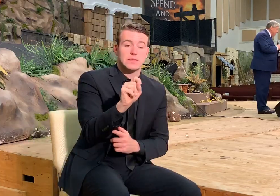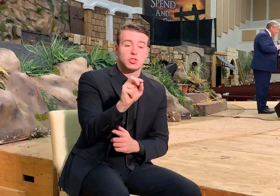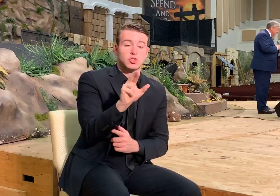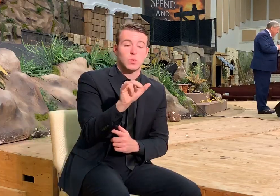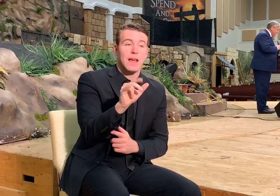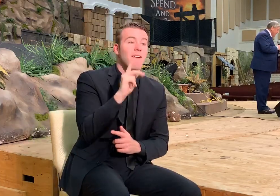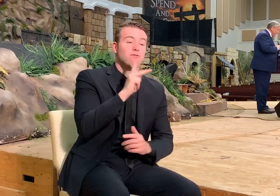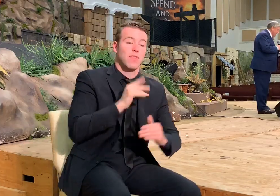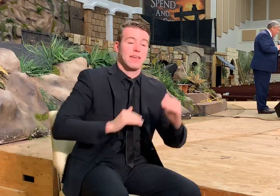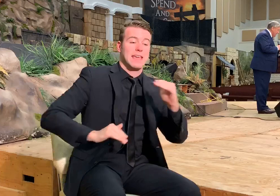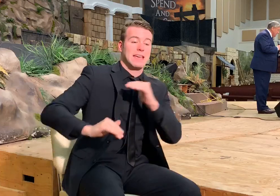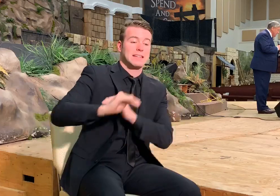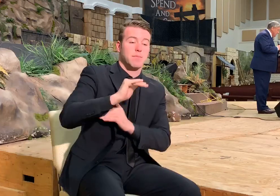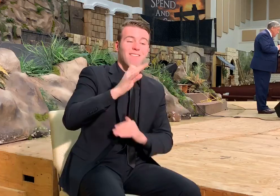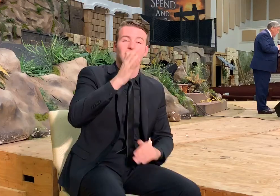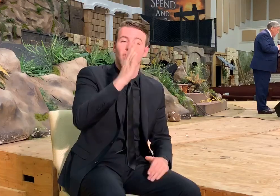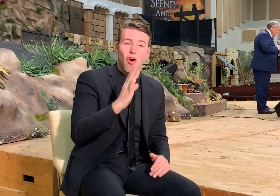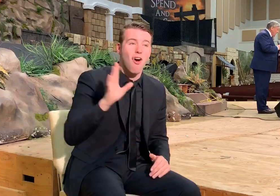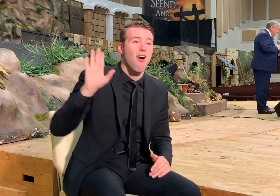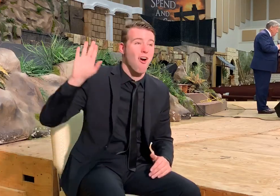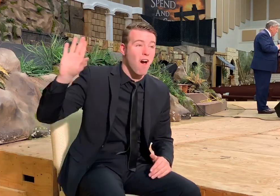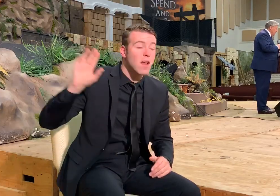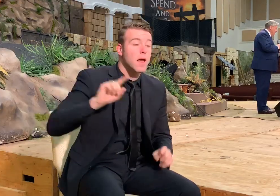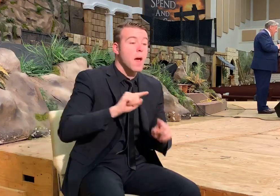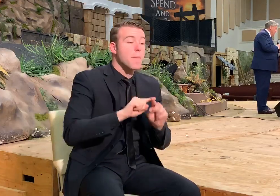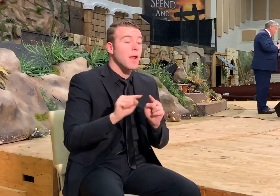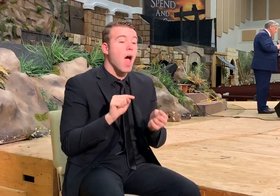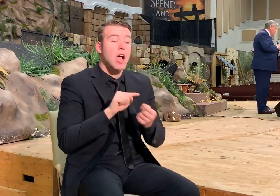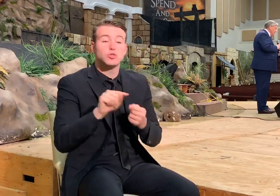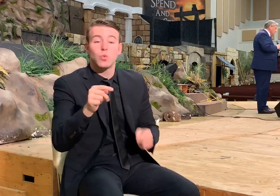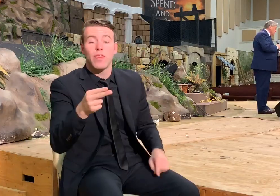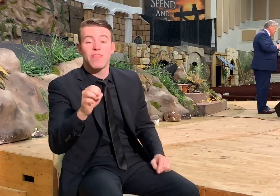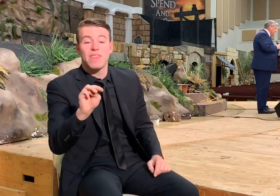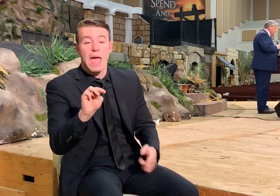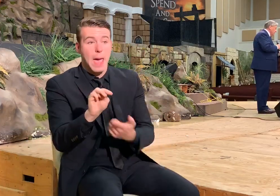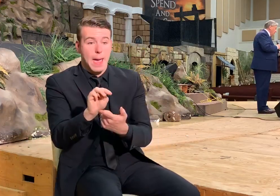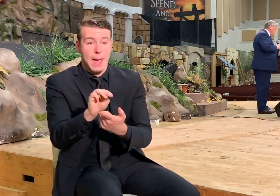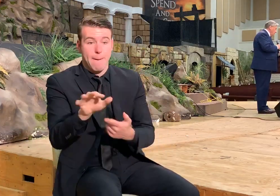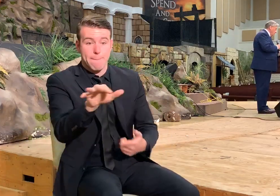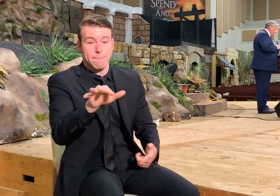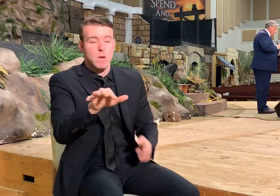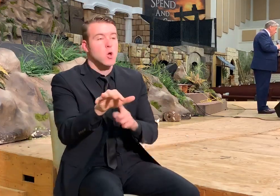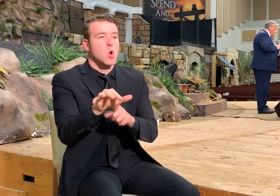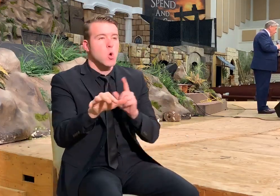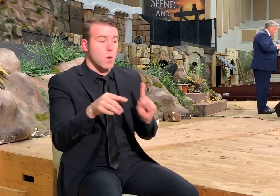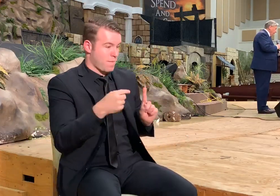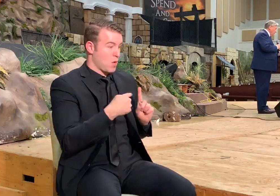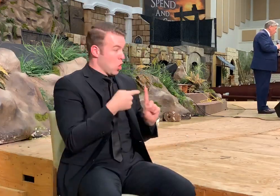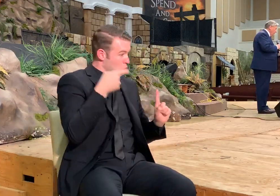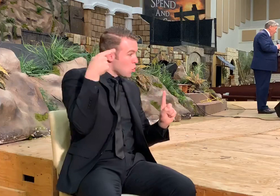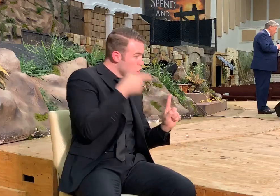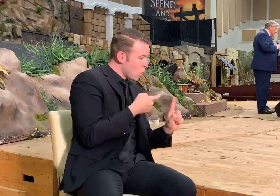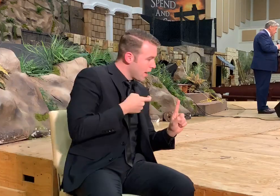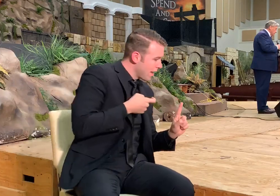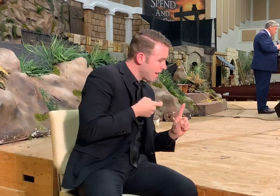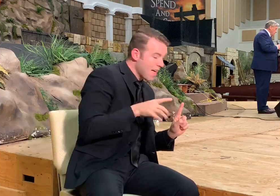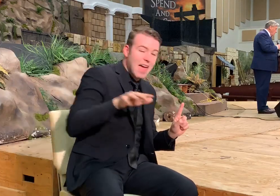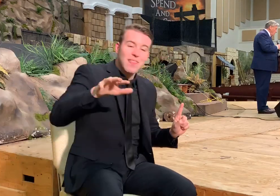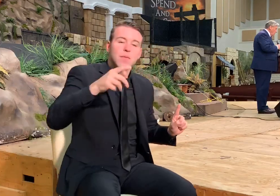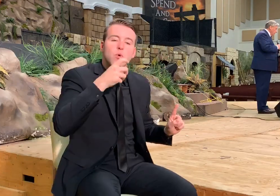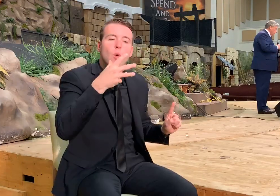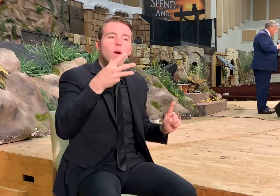of God. But unto them, that's people that's not you, that are without,